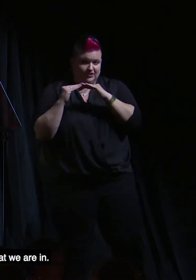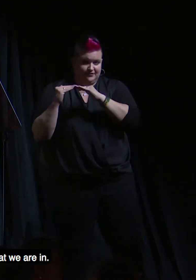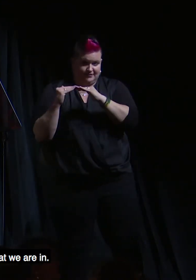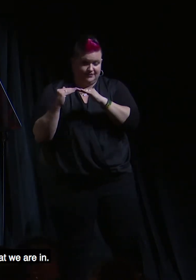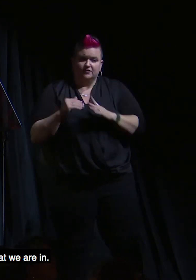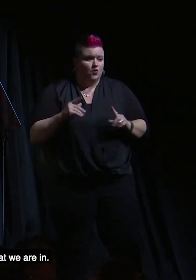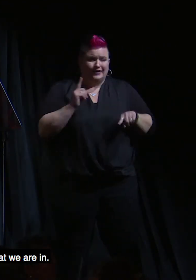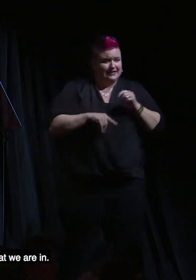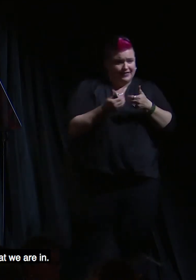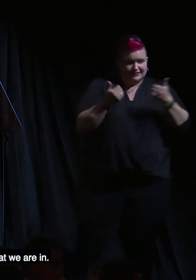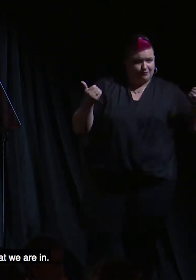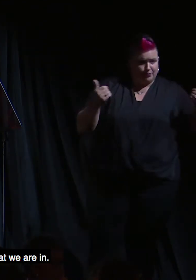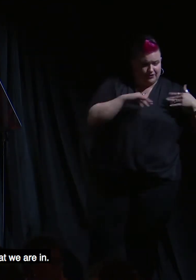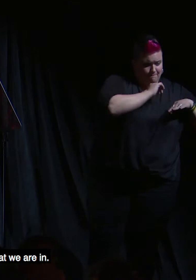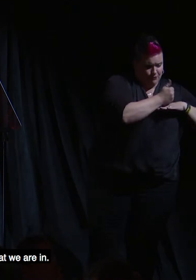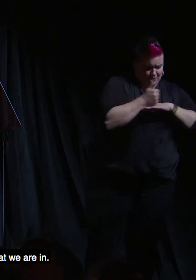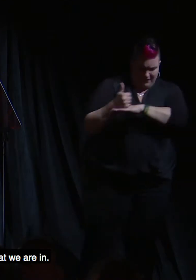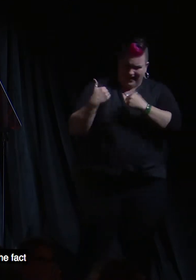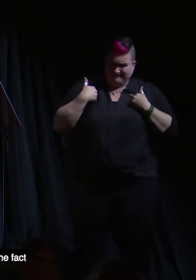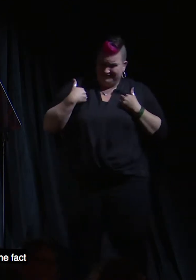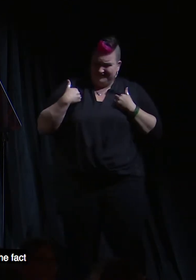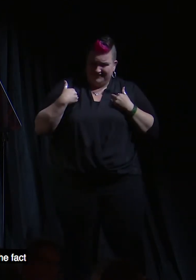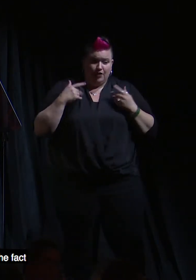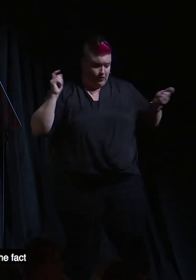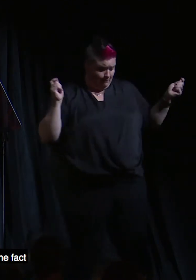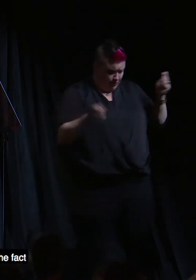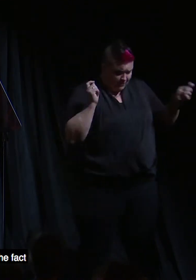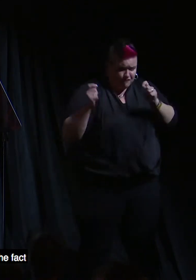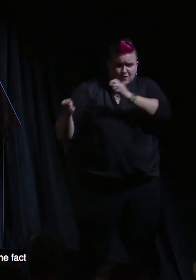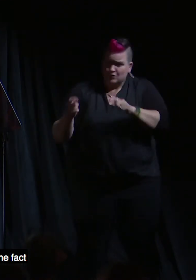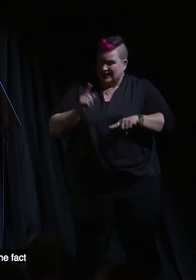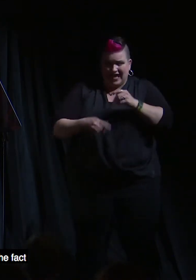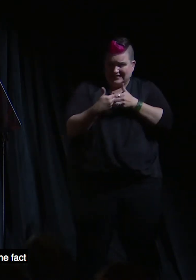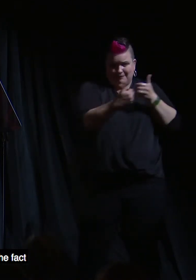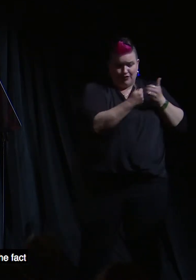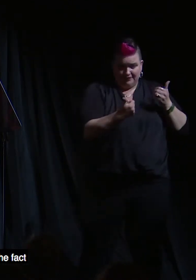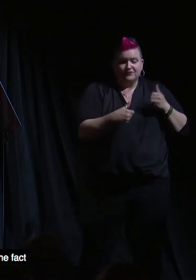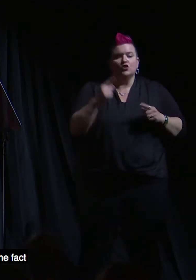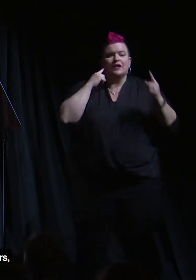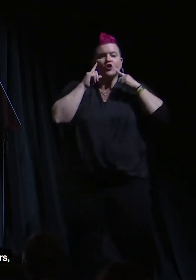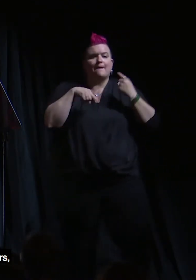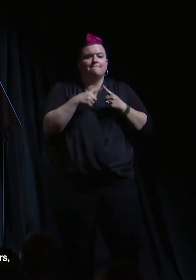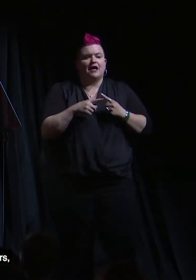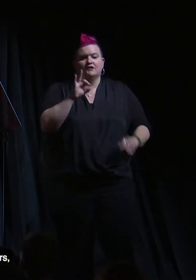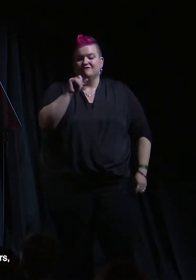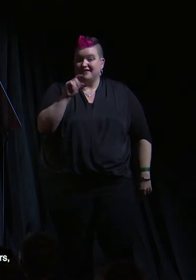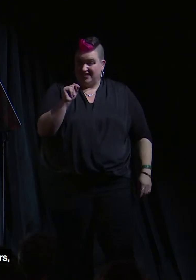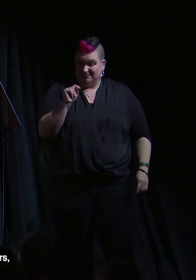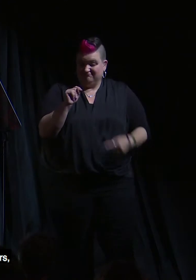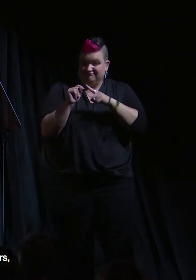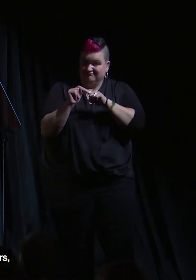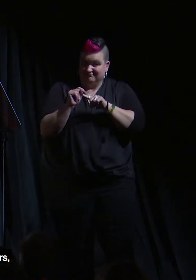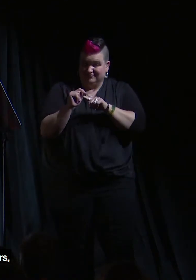We can't separate the movements that we are in. You will also be hearing about the fact that over the